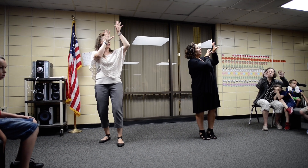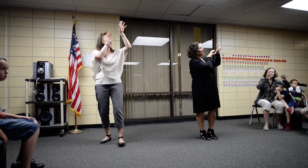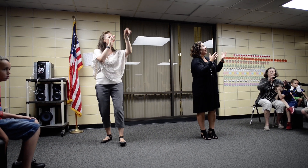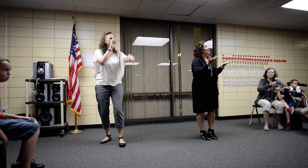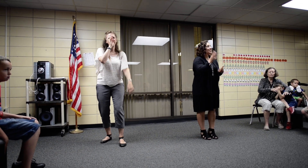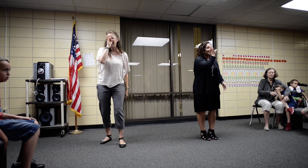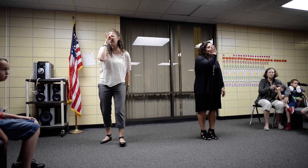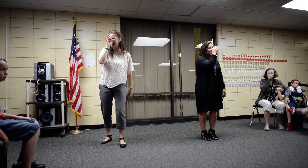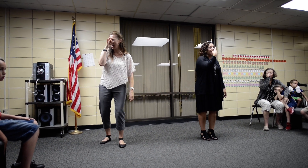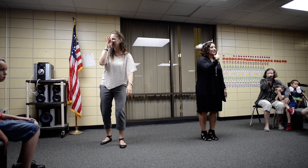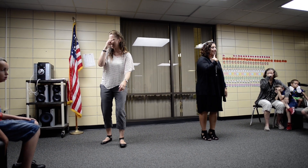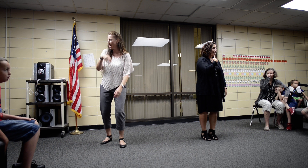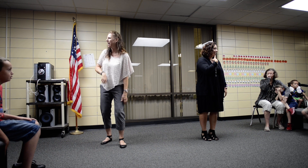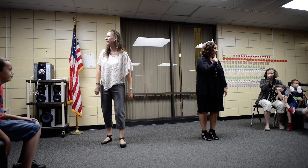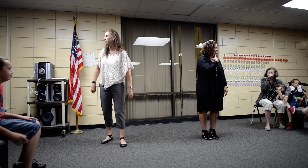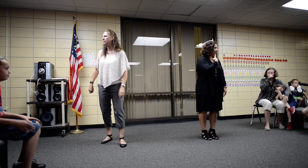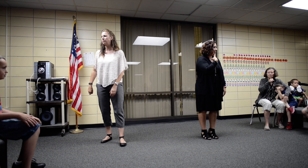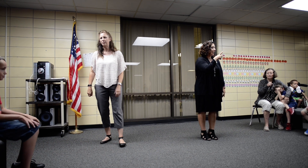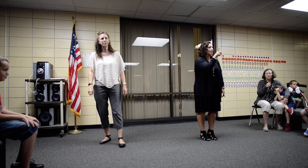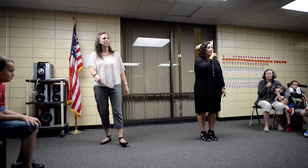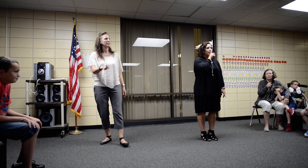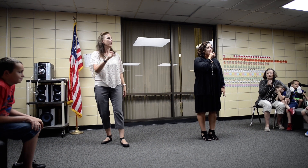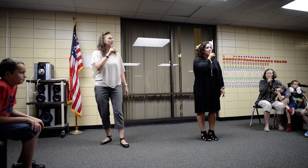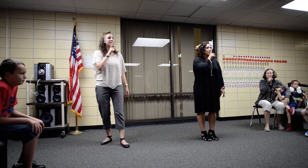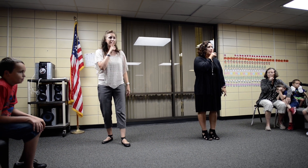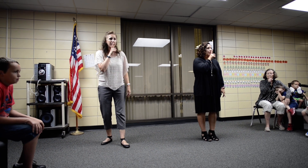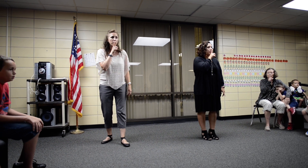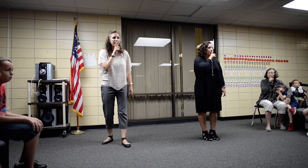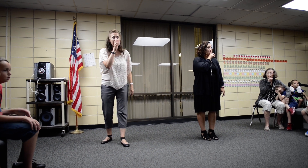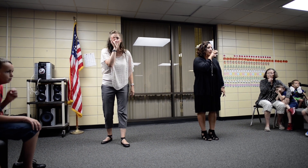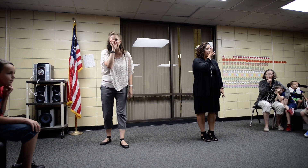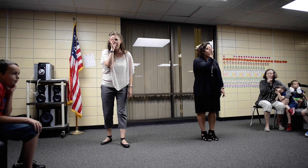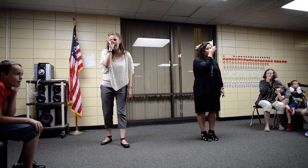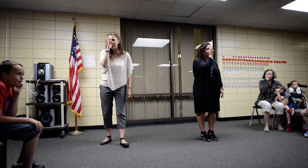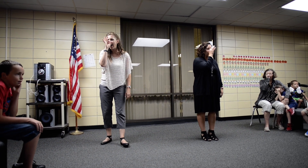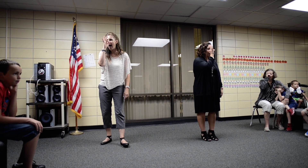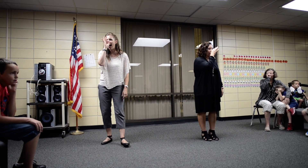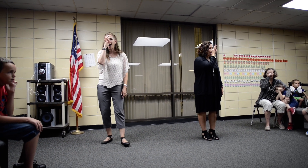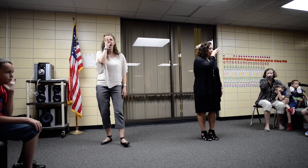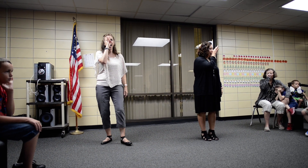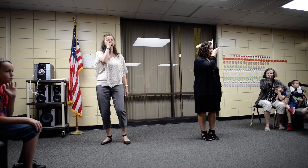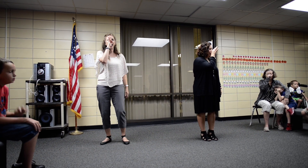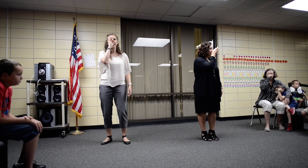What does the fox say? The secret of the fox